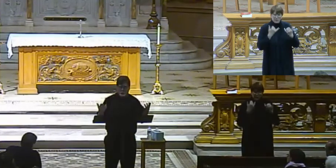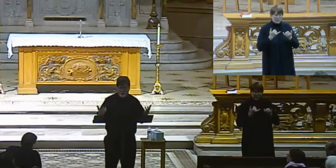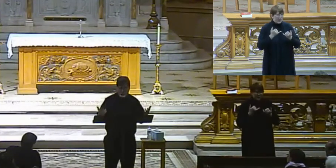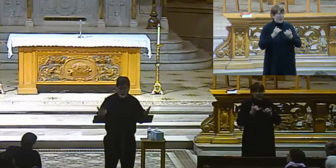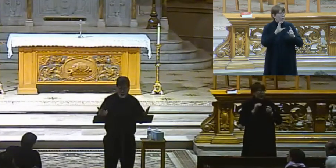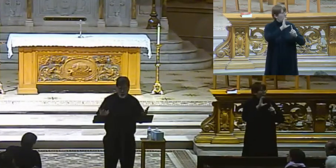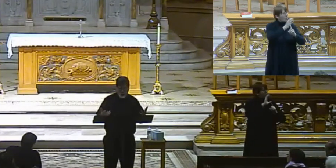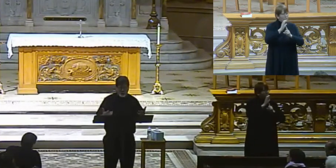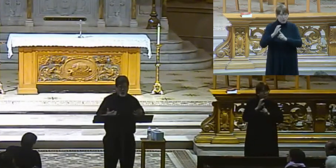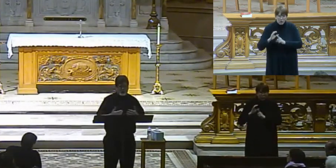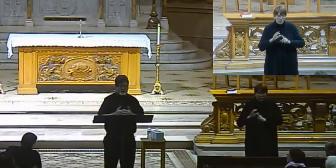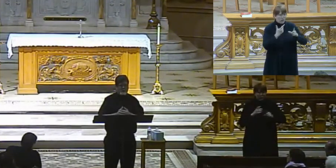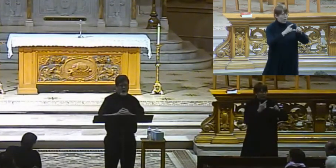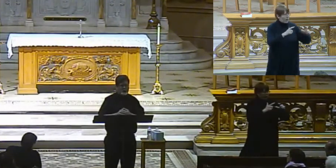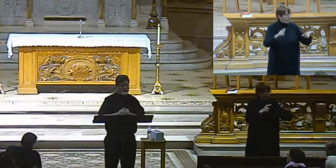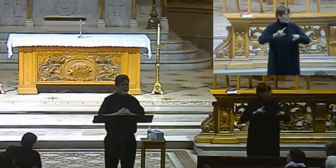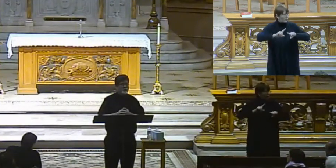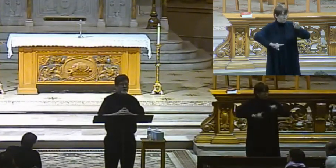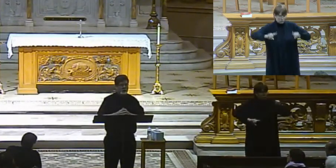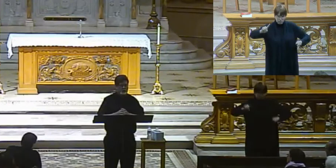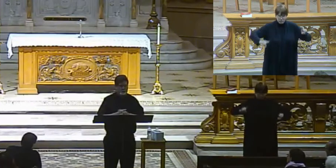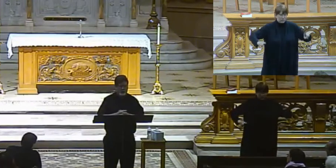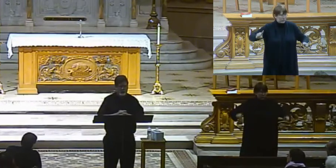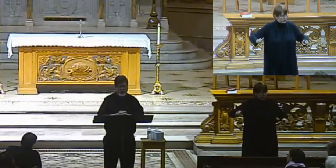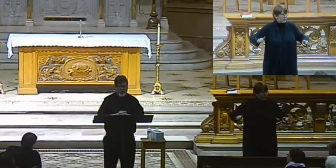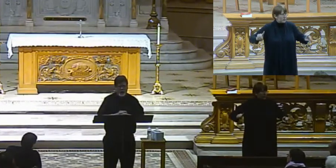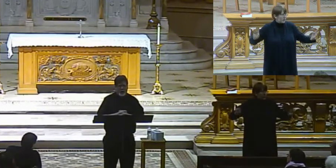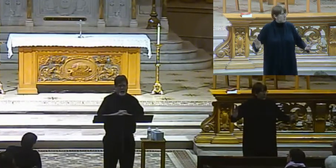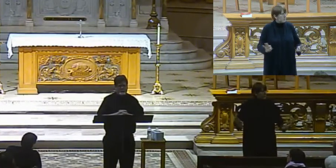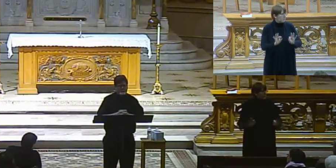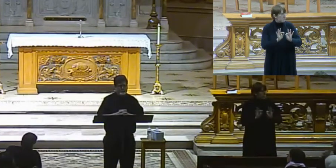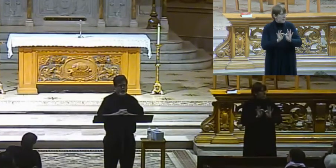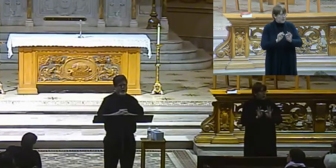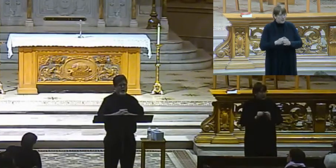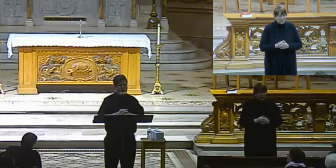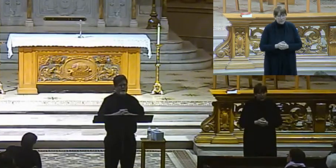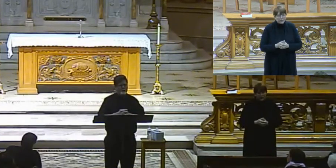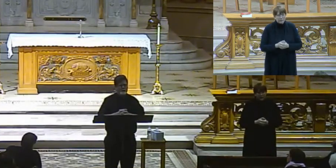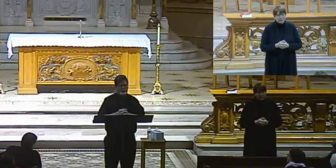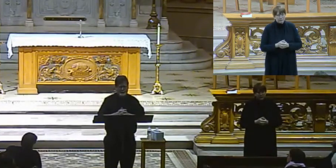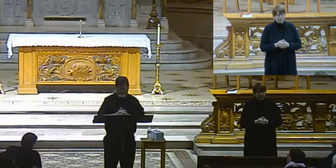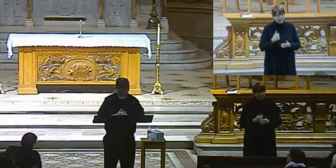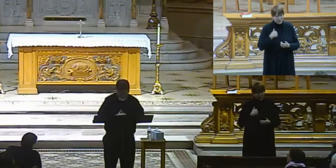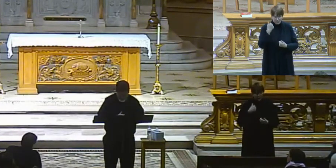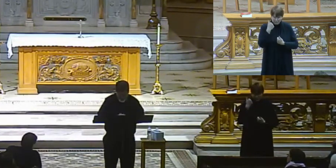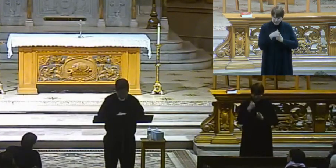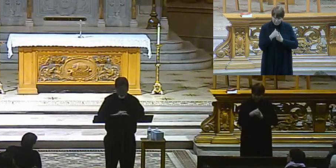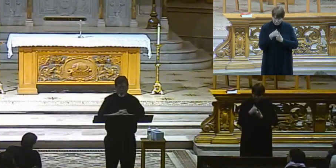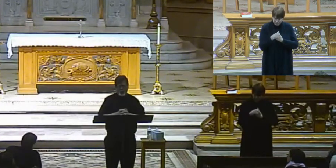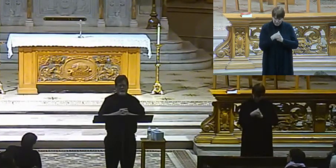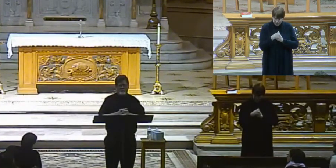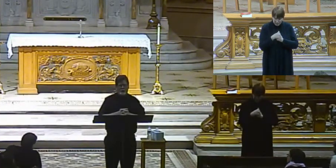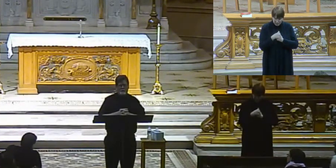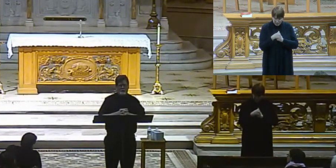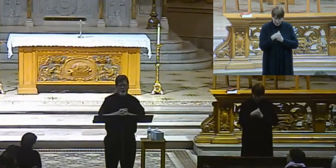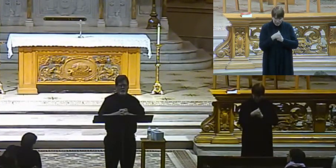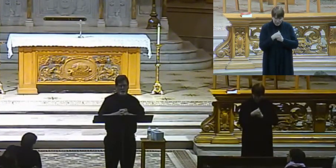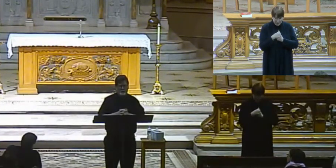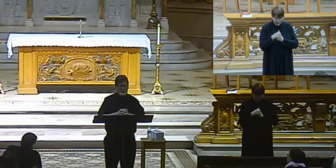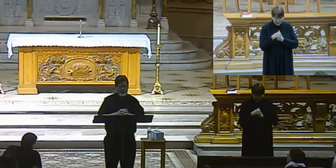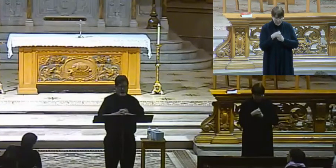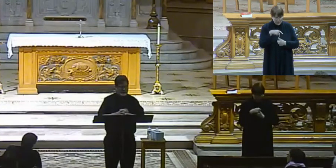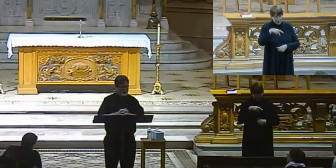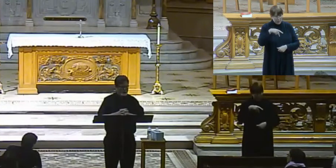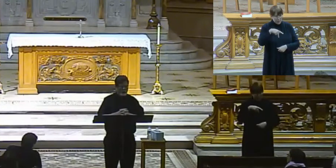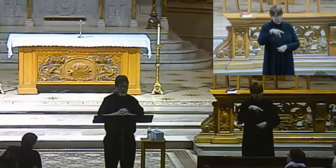cultures in which the Mass is celebrated. I remember when Pope John